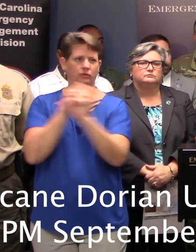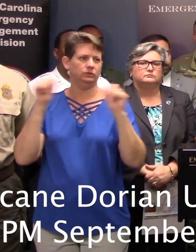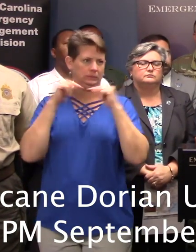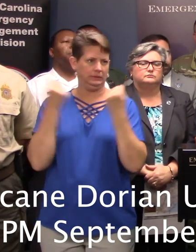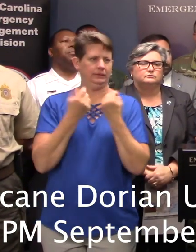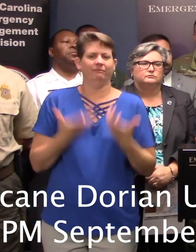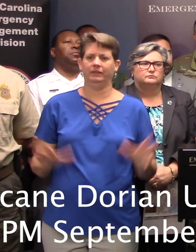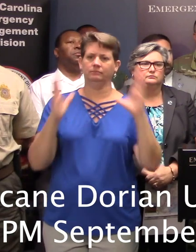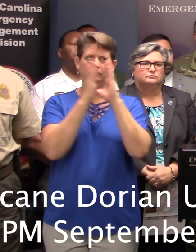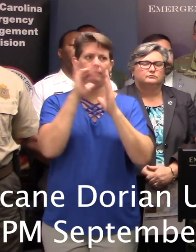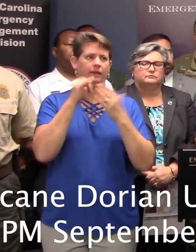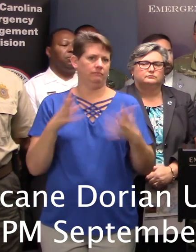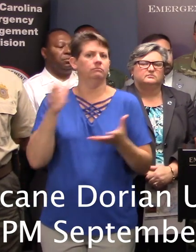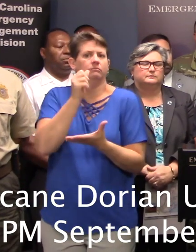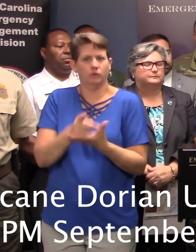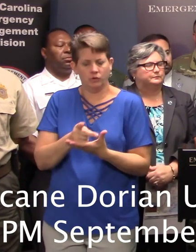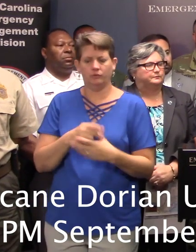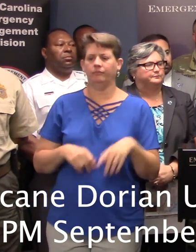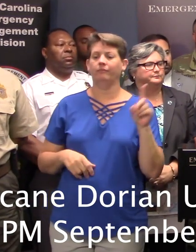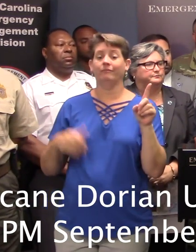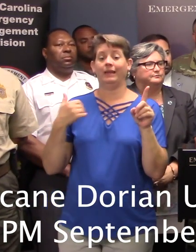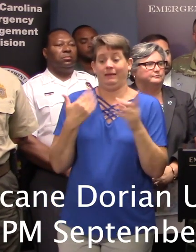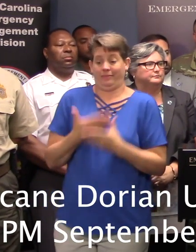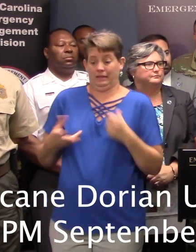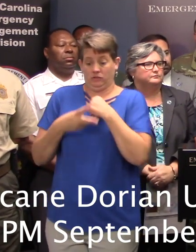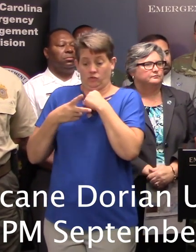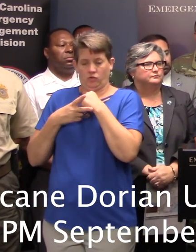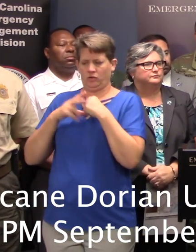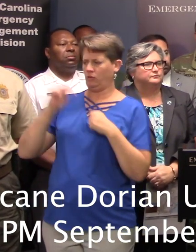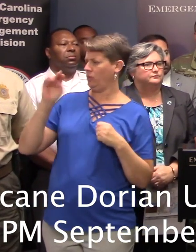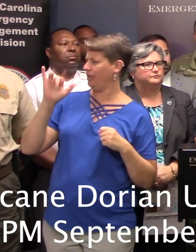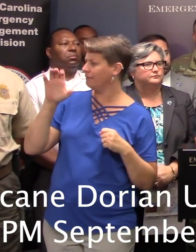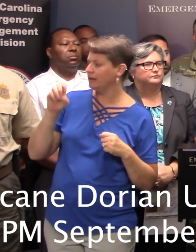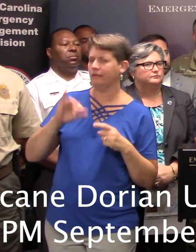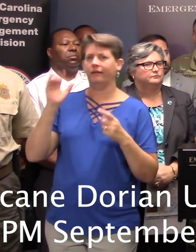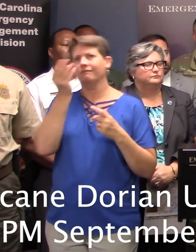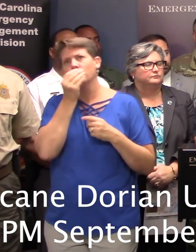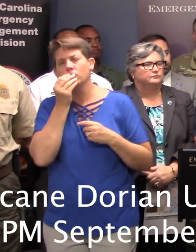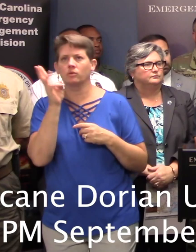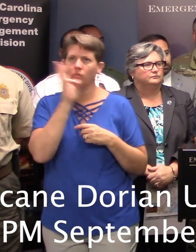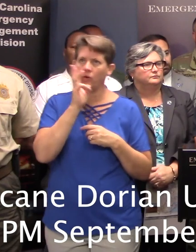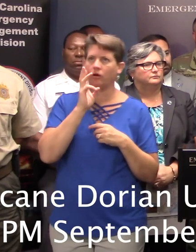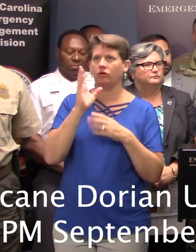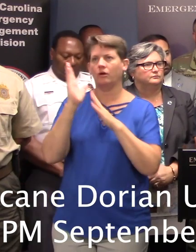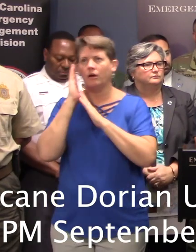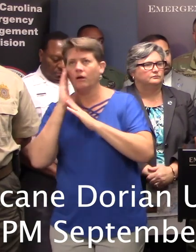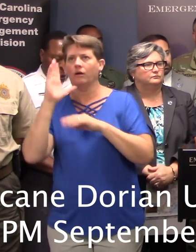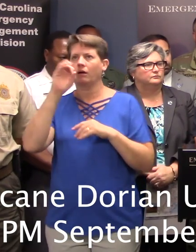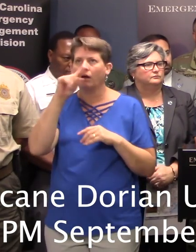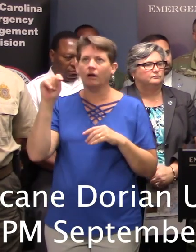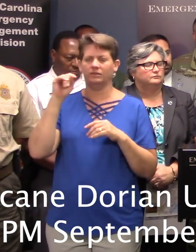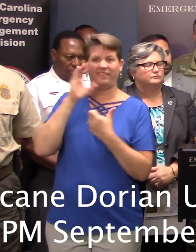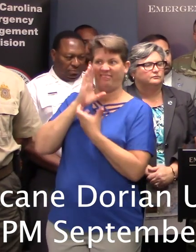So they're available. They've got commodities stored at Northfield, food, water, and cots. So they're there and